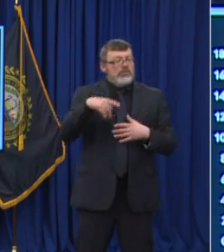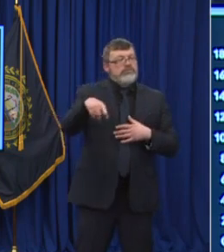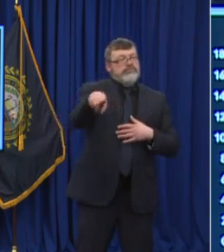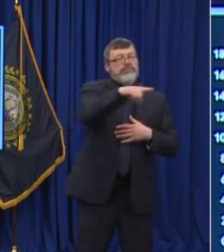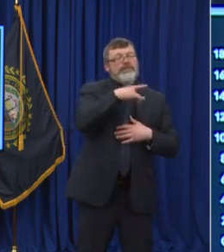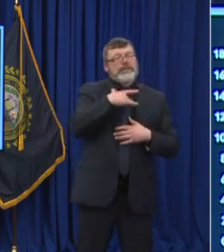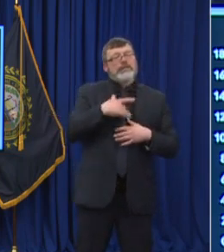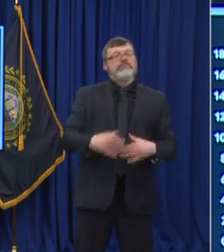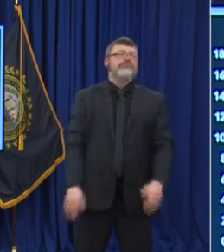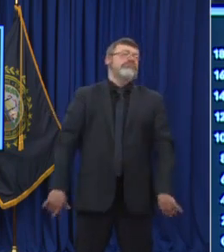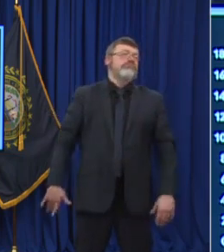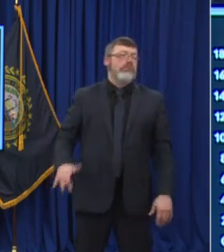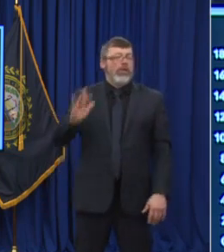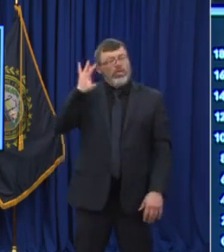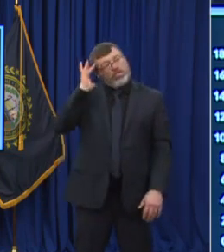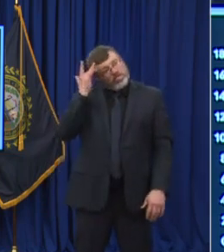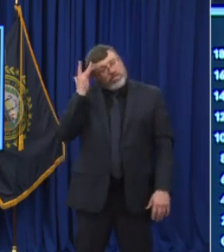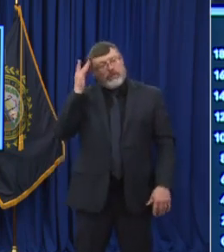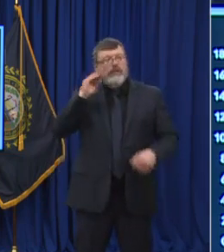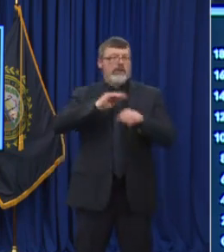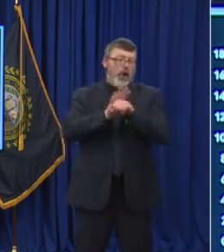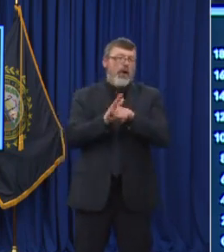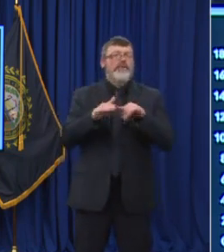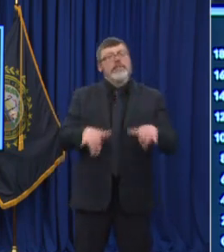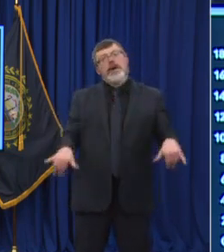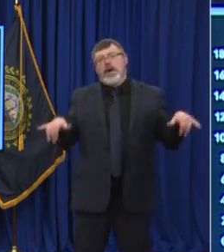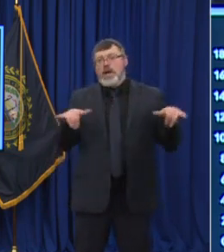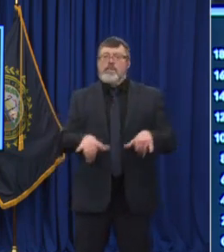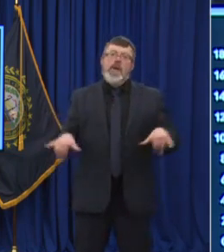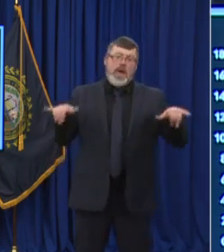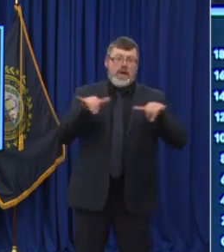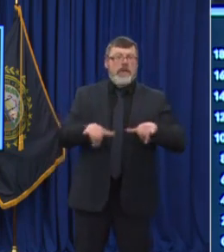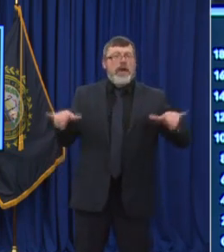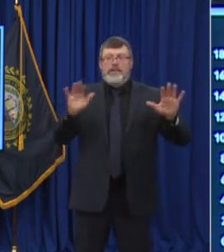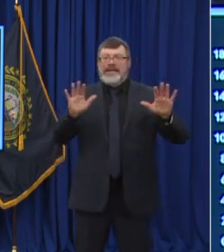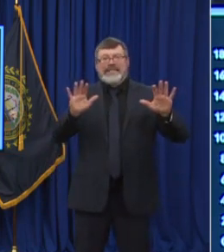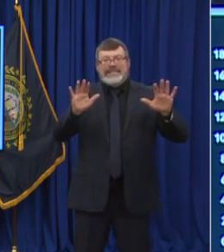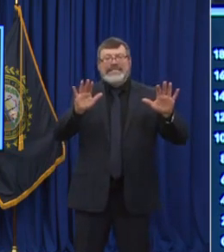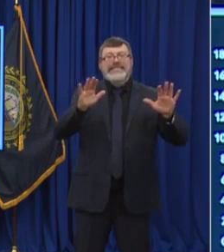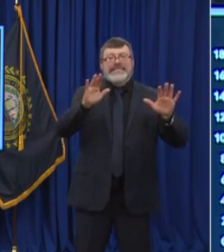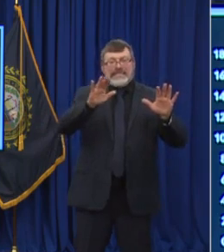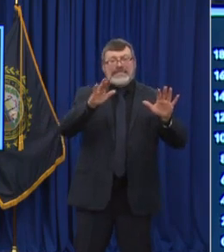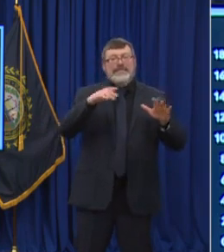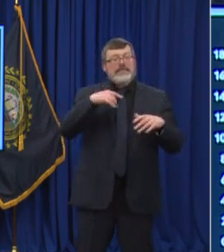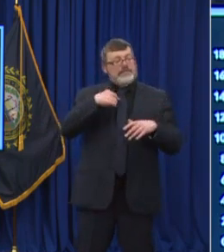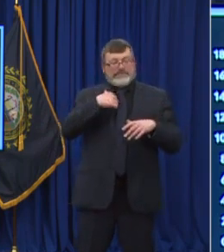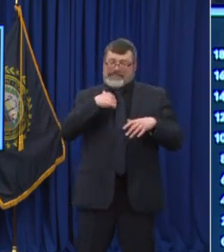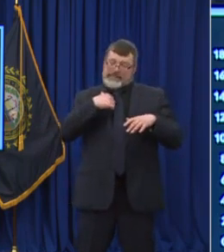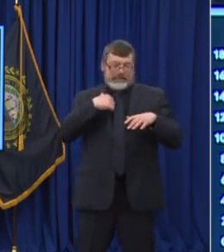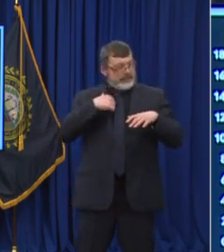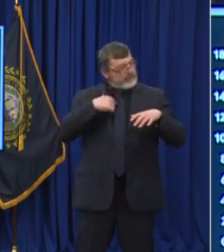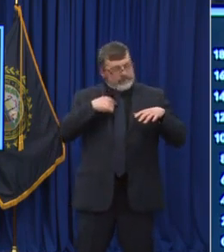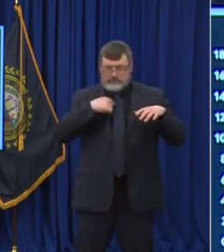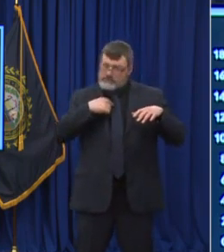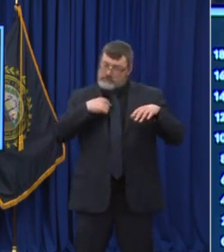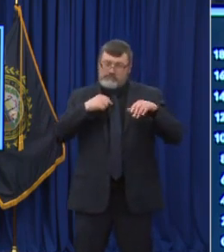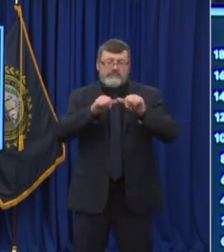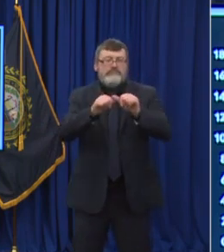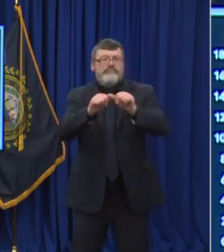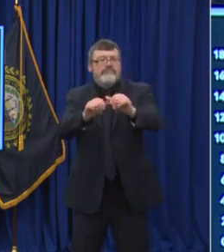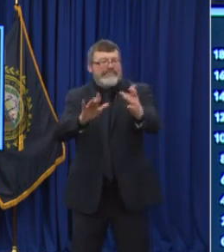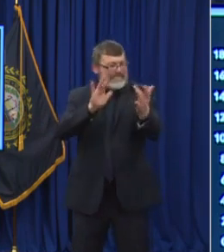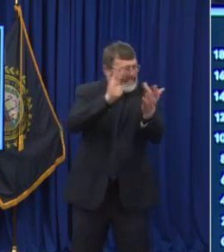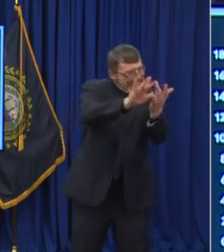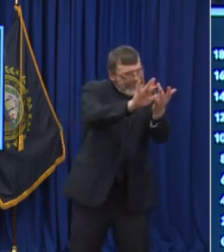members of the boards and the administration. They still have, I think, very good protocols, aggressive testing protocols. That's